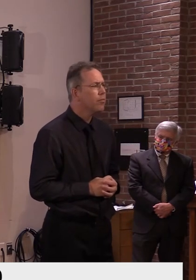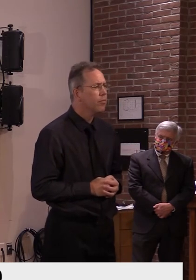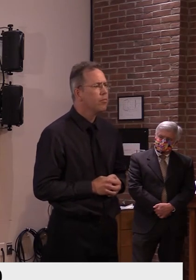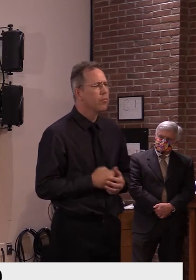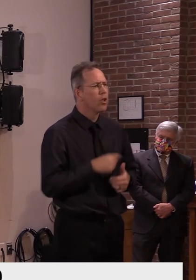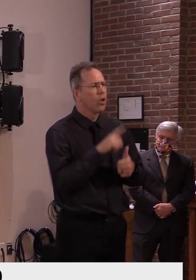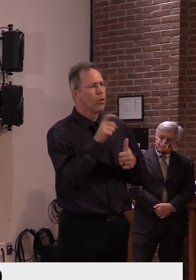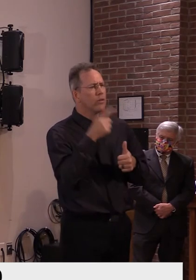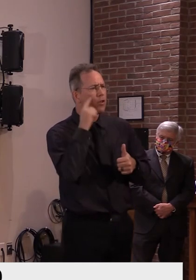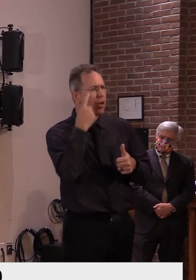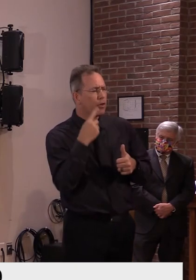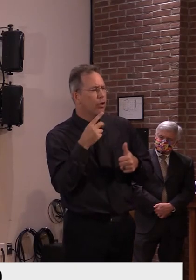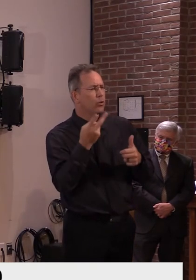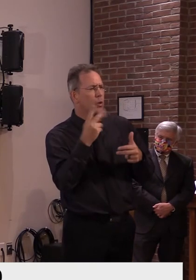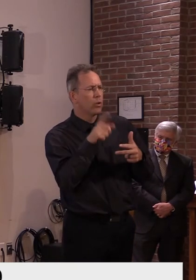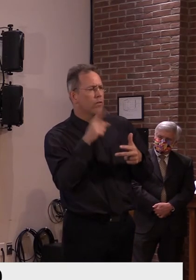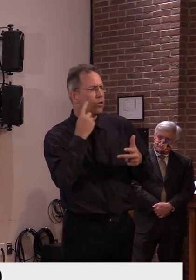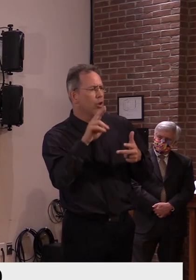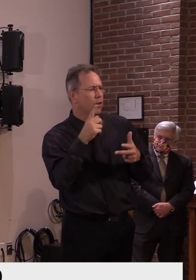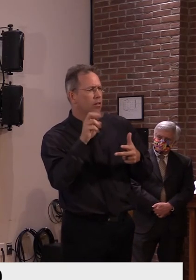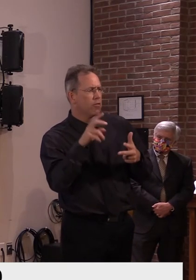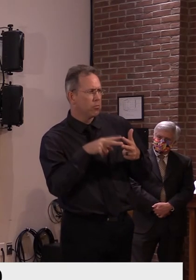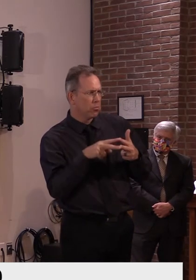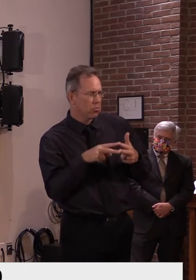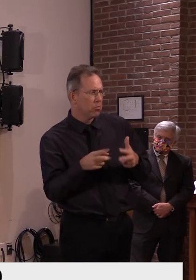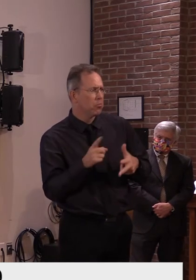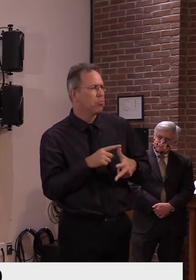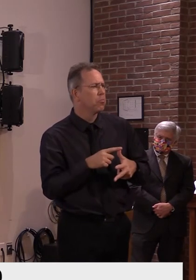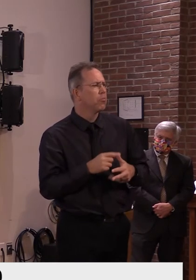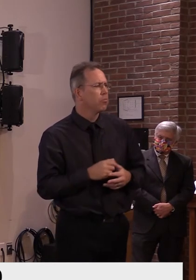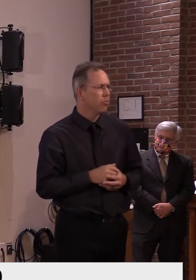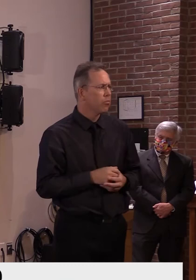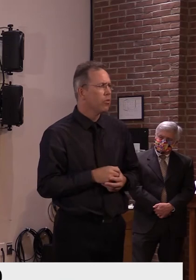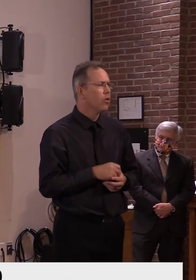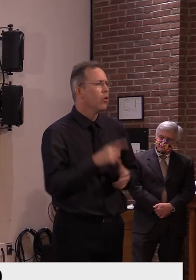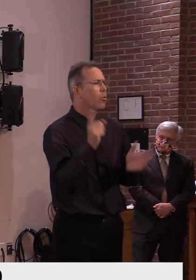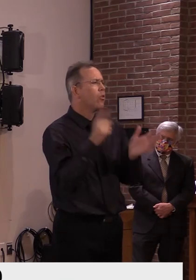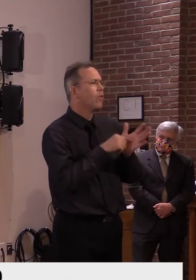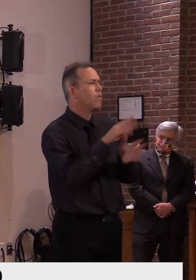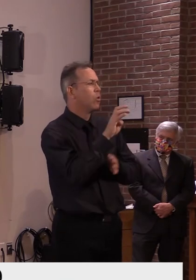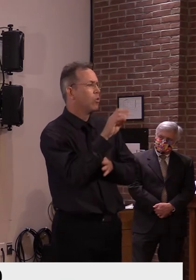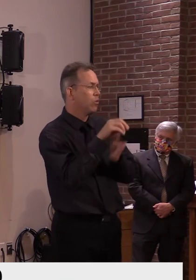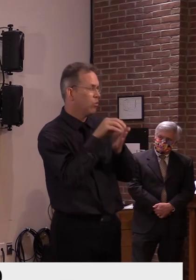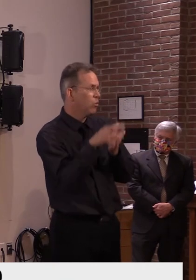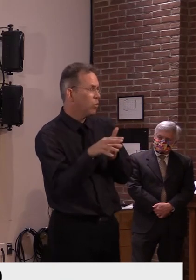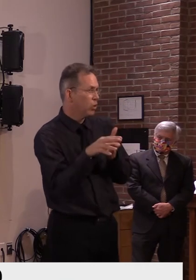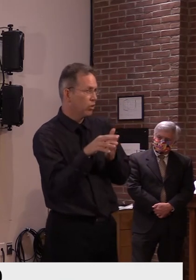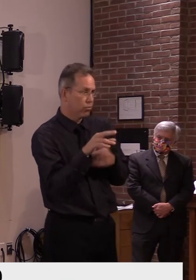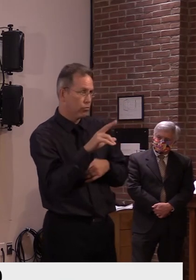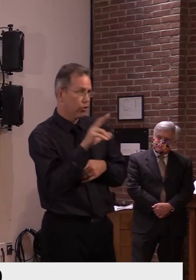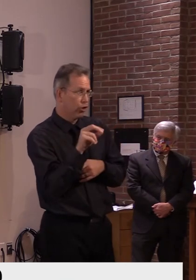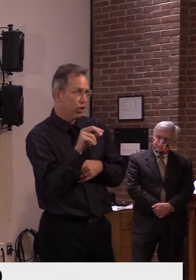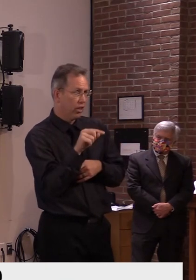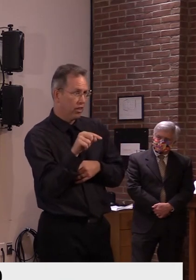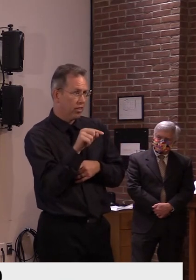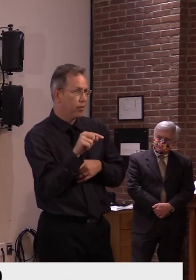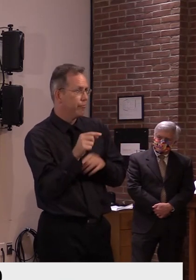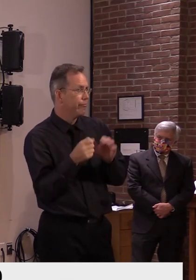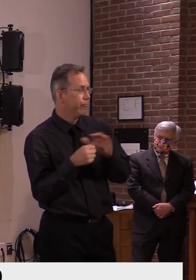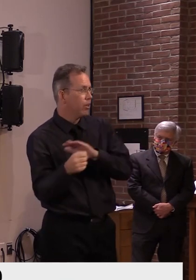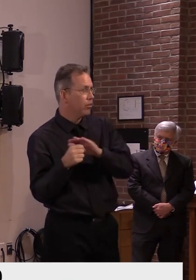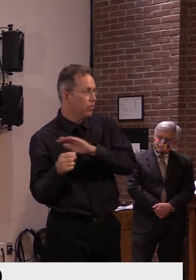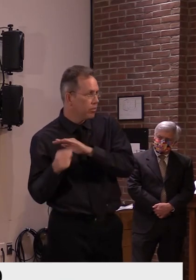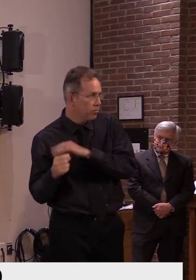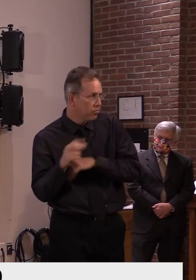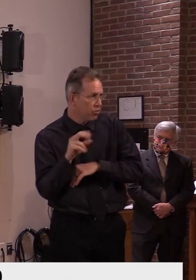students living at St. Michael's College, there are 30 in isolation and 160 in quarantine. The student body wants